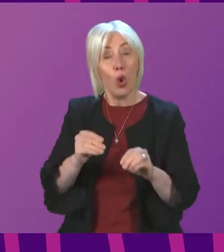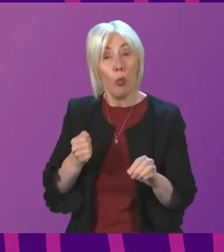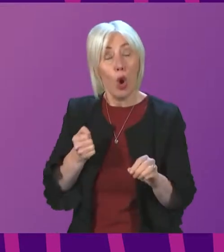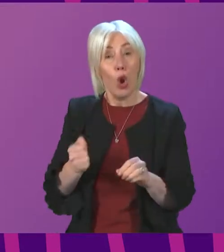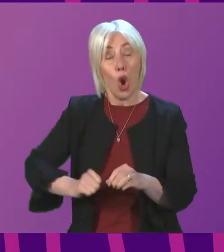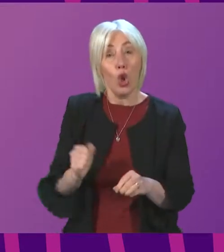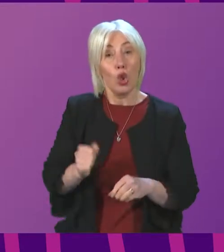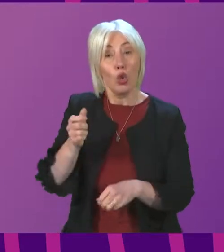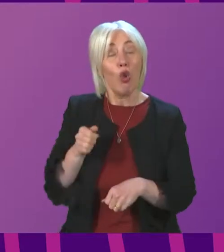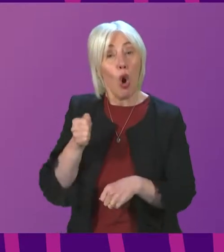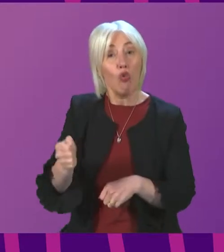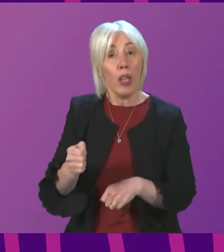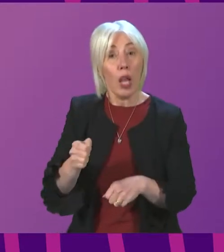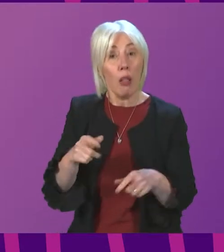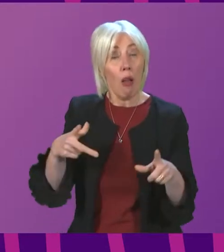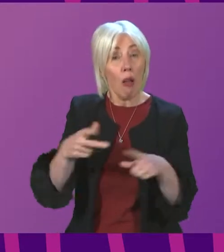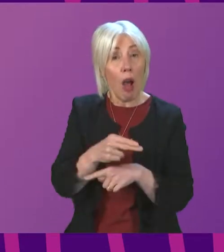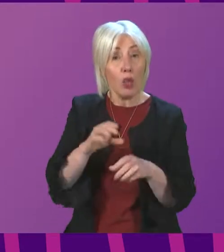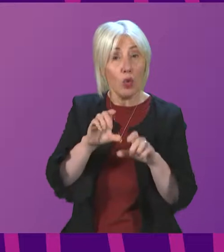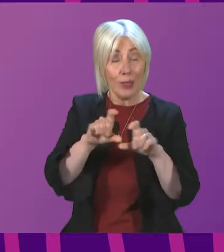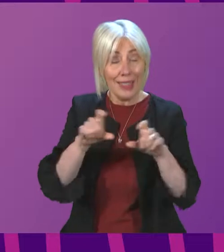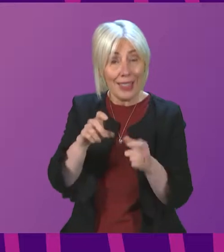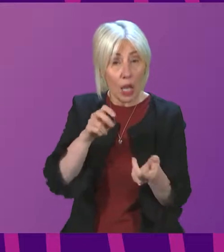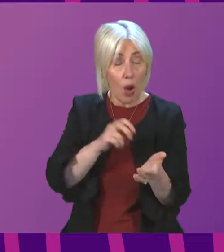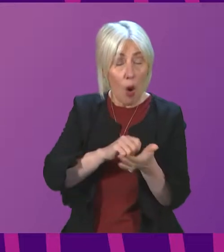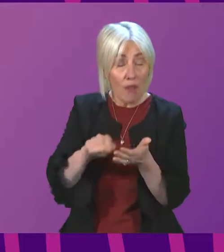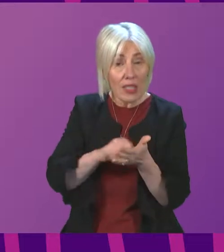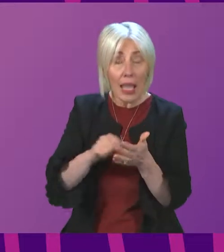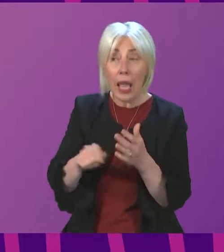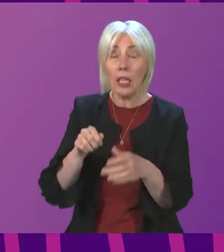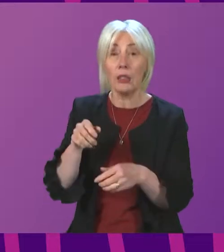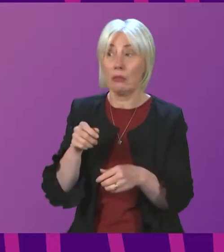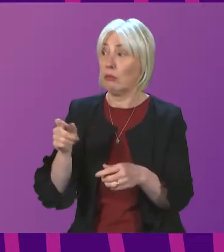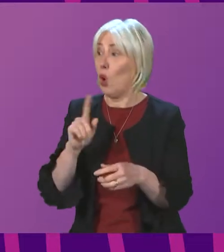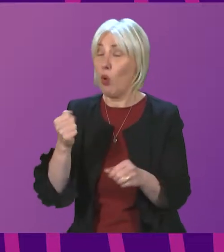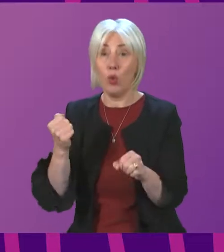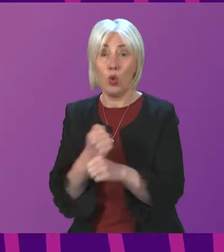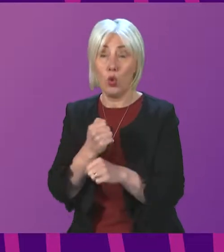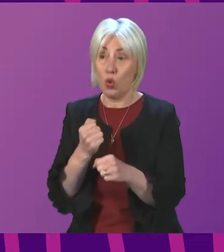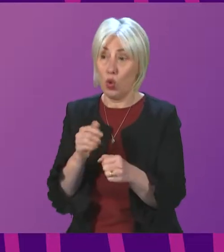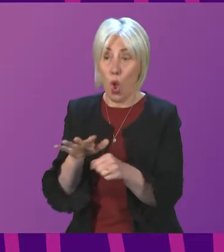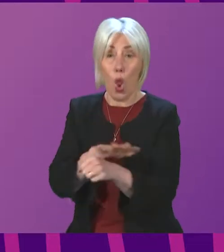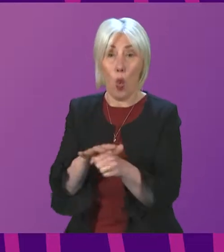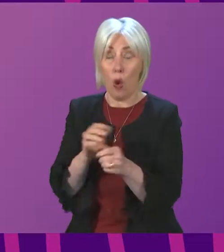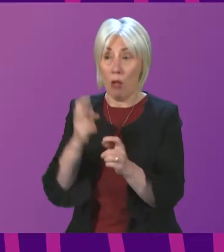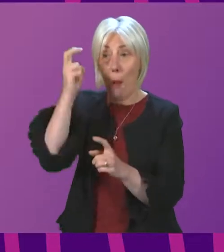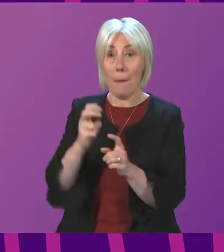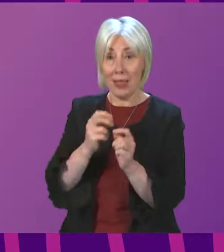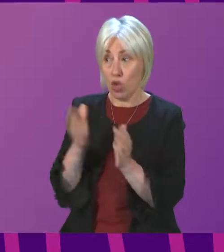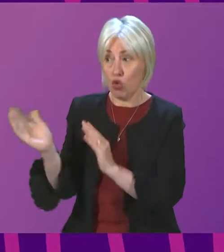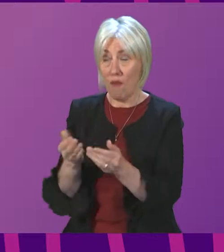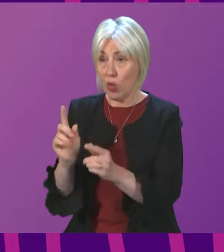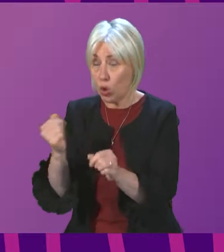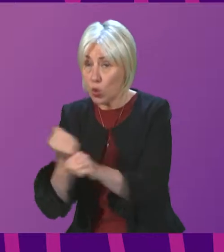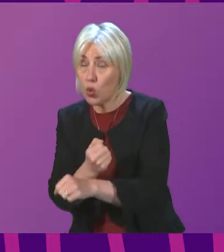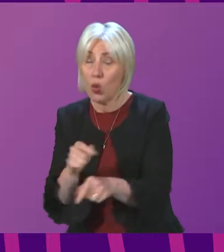services and booking offices? How will the ferries fiasco be fixed? What will we do to support the creation of locally-run bus services? When will we finally see